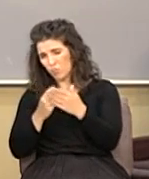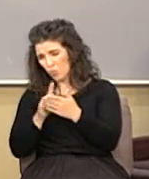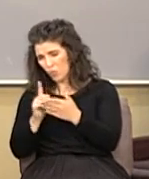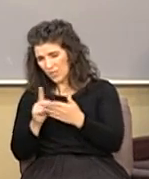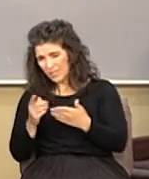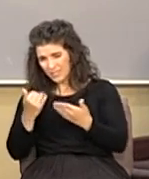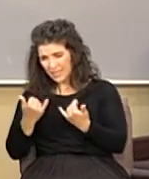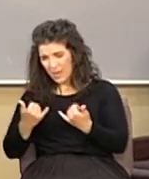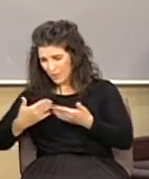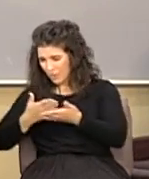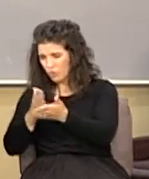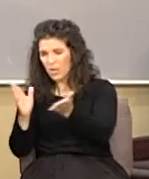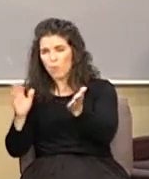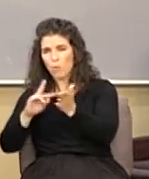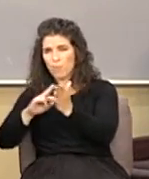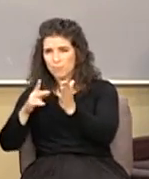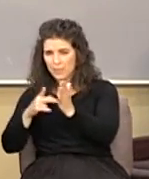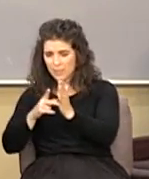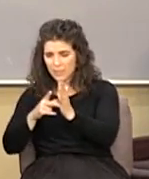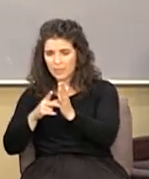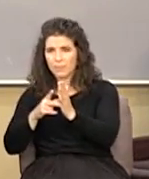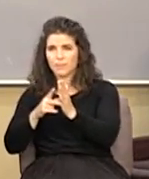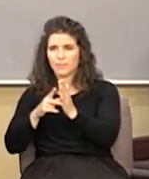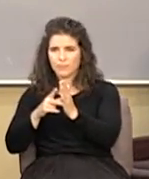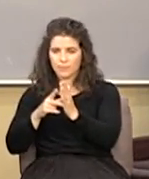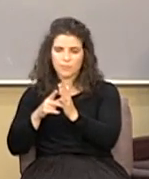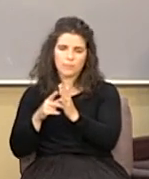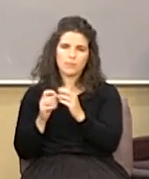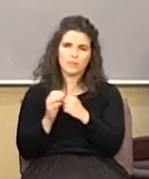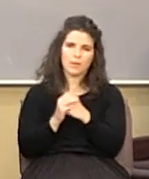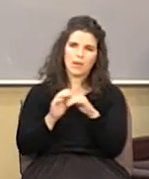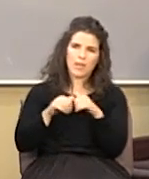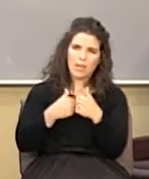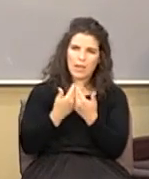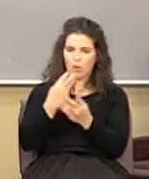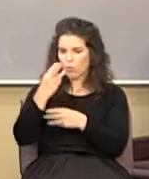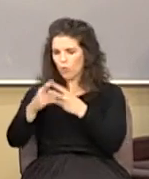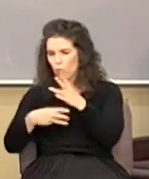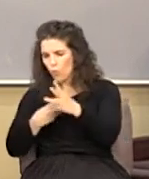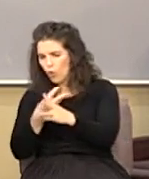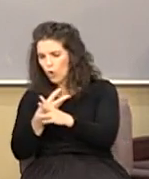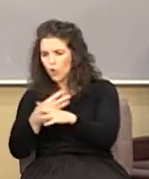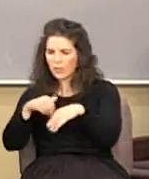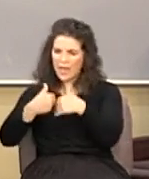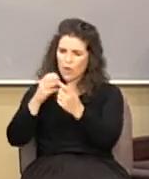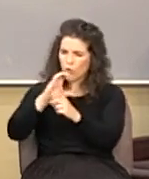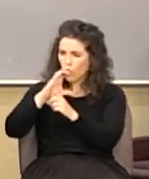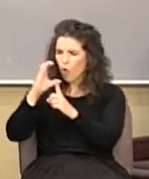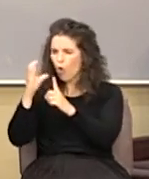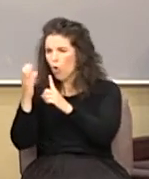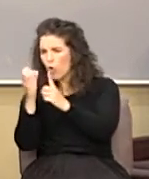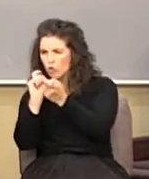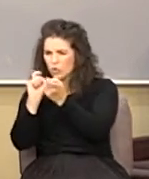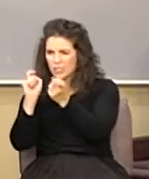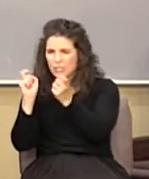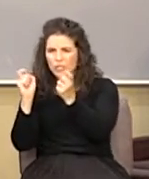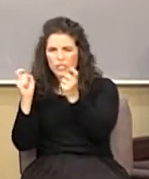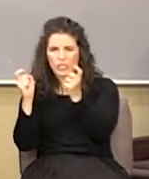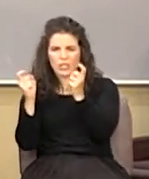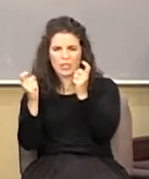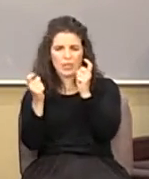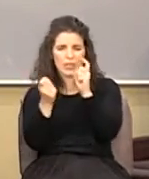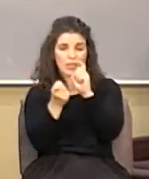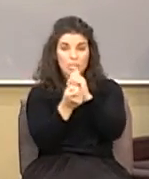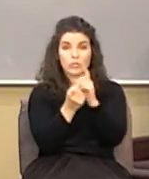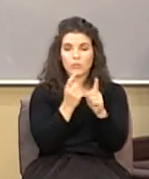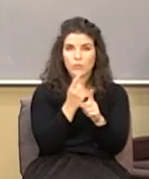a general sense, about how the world, the culture that we live in is changing and so forth. And I want to